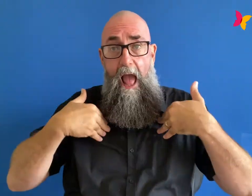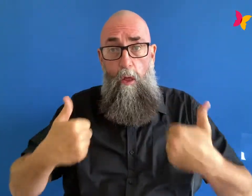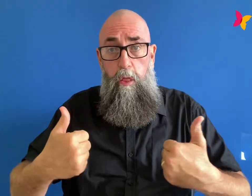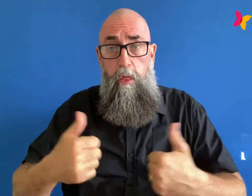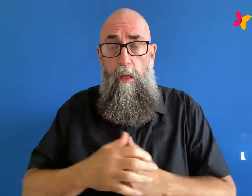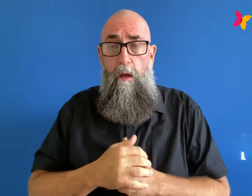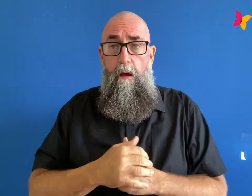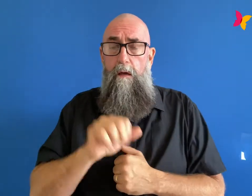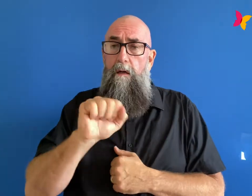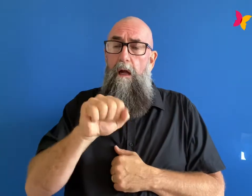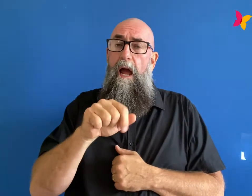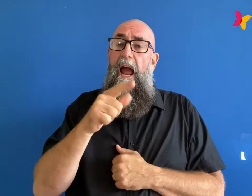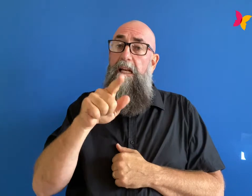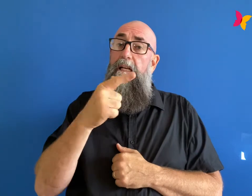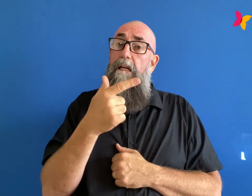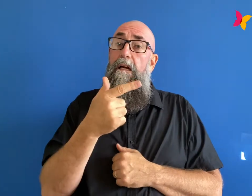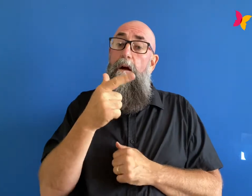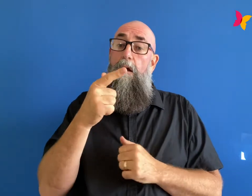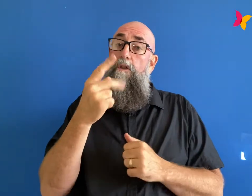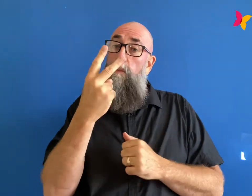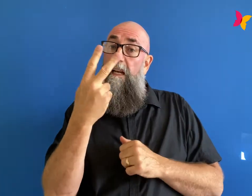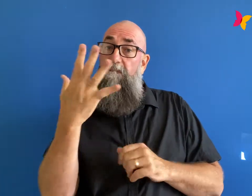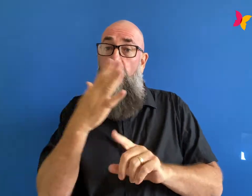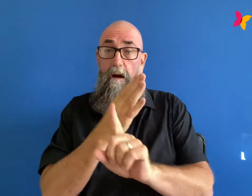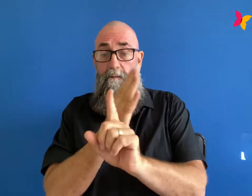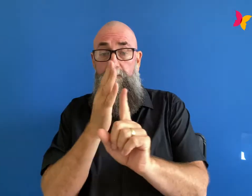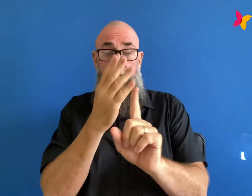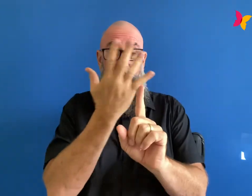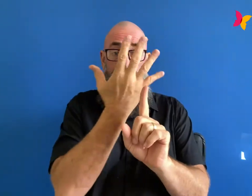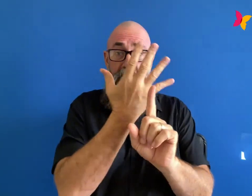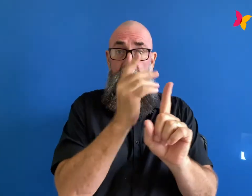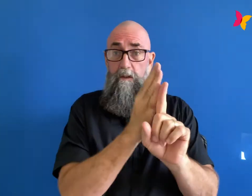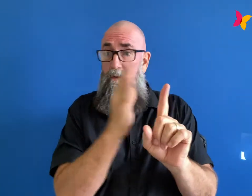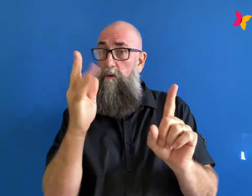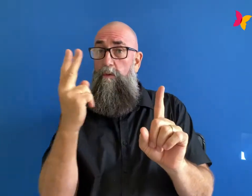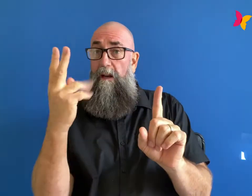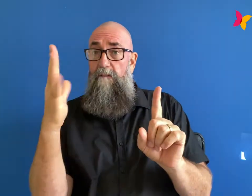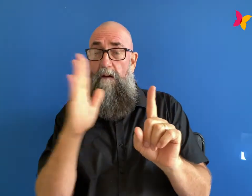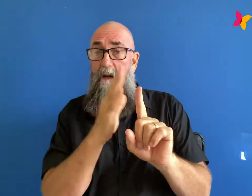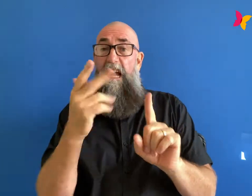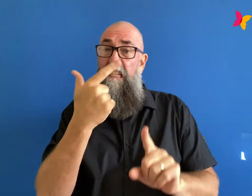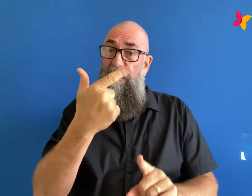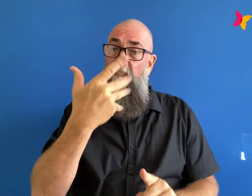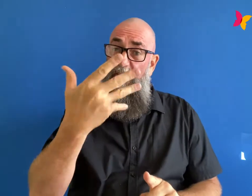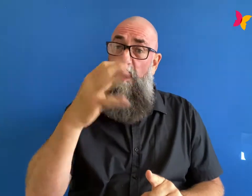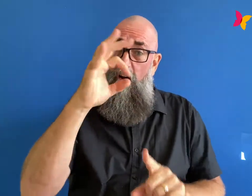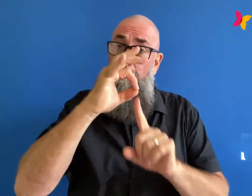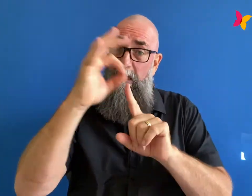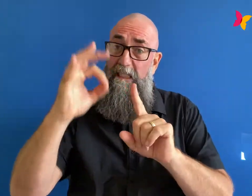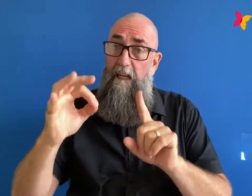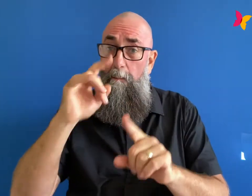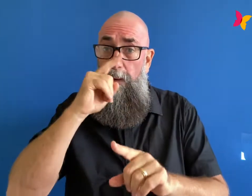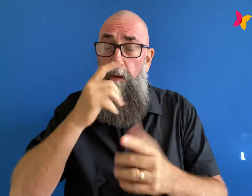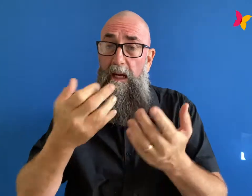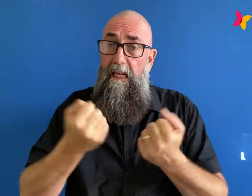put a lot of effort in australia into helping young people programs like headspace or beyond blues bu